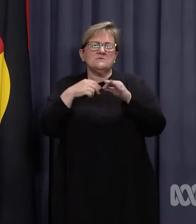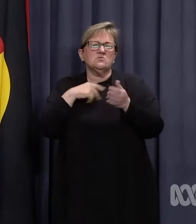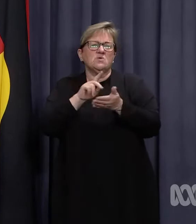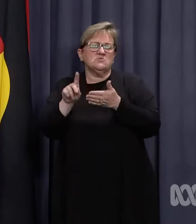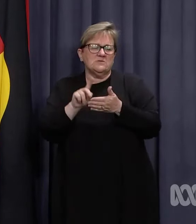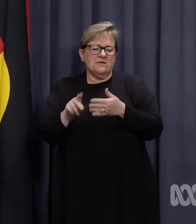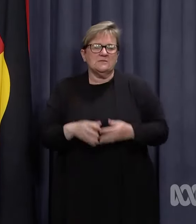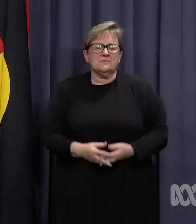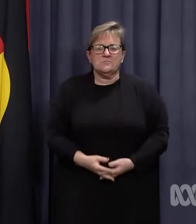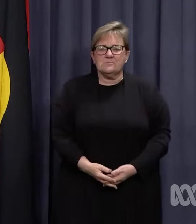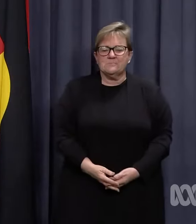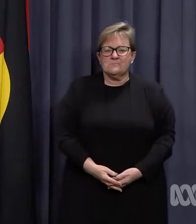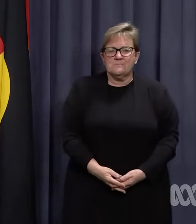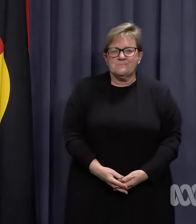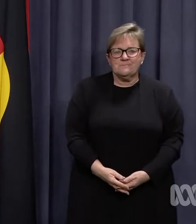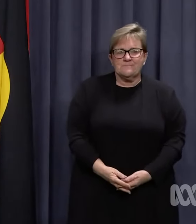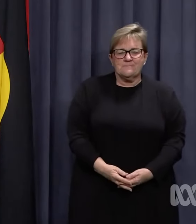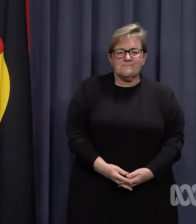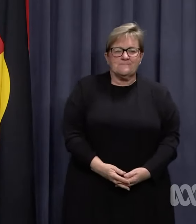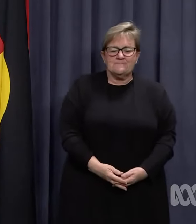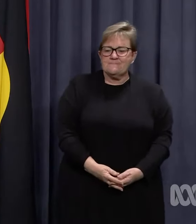on schools after that.